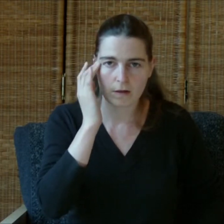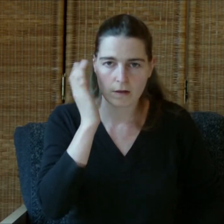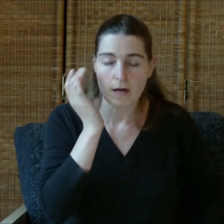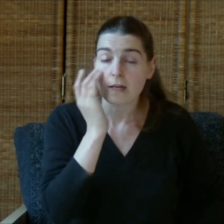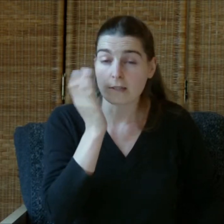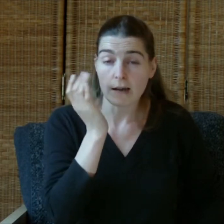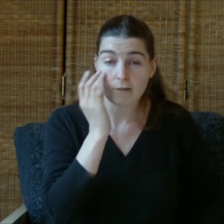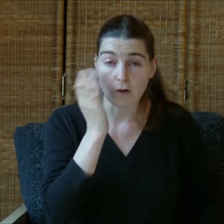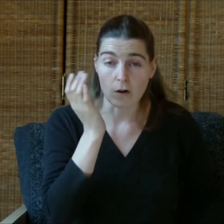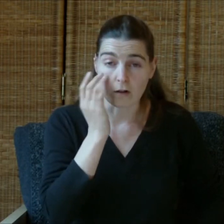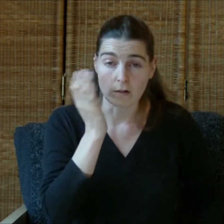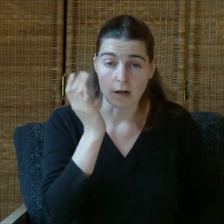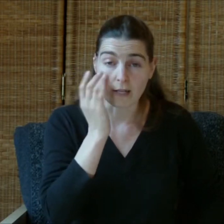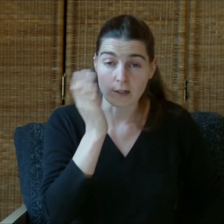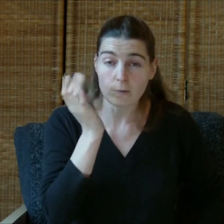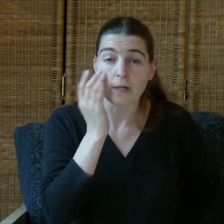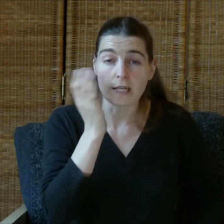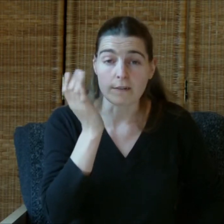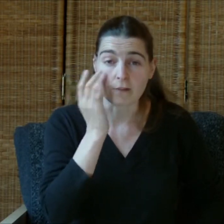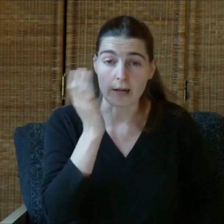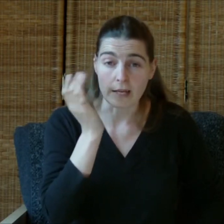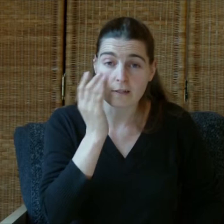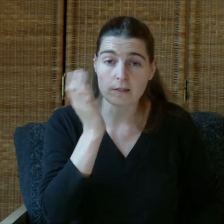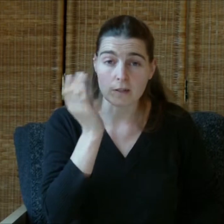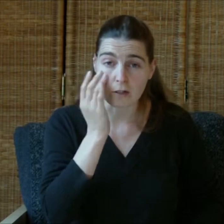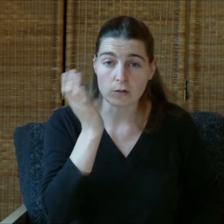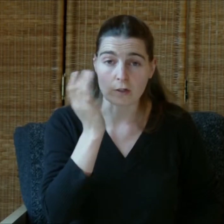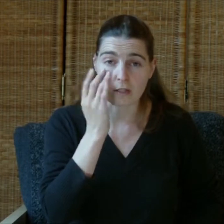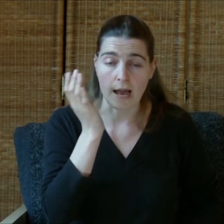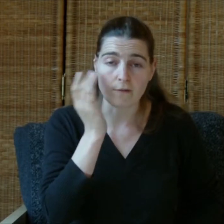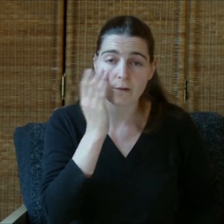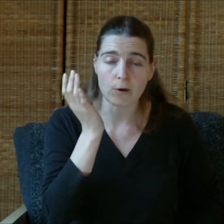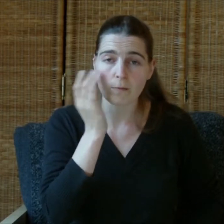Because after all, I do believe there is a solution to every problem.